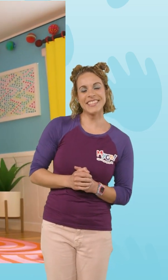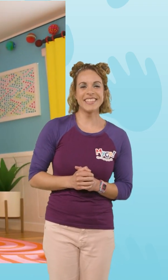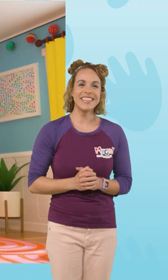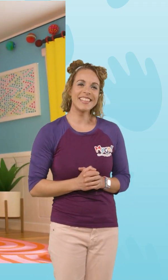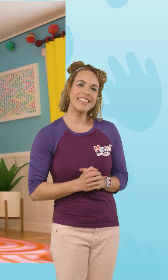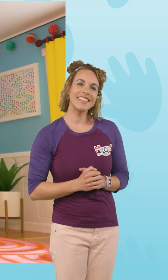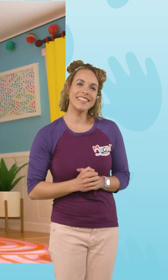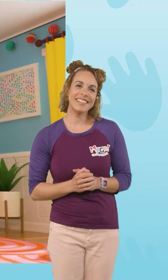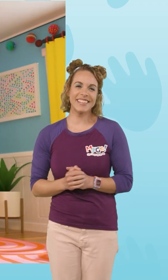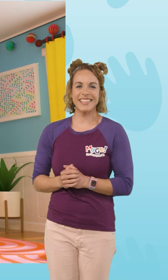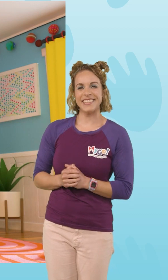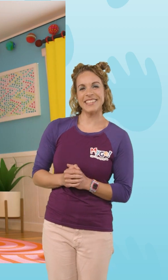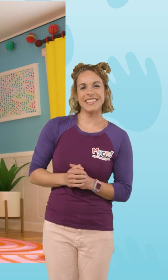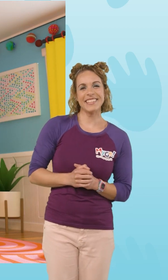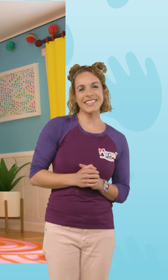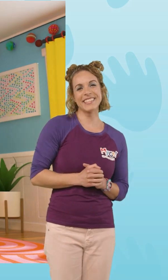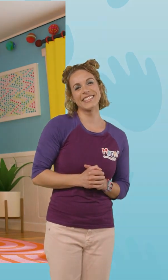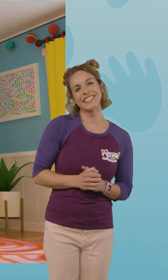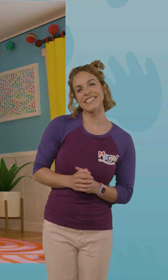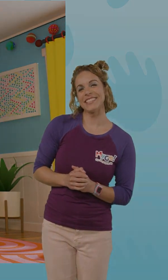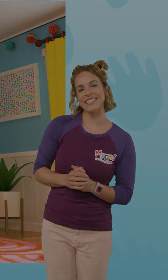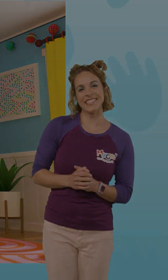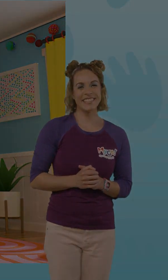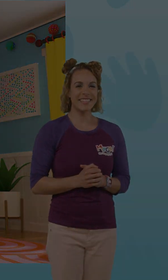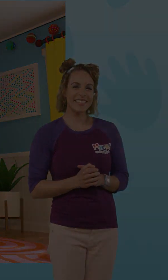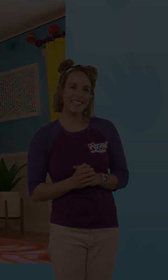Oh Oh Why? Oh Oh Oh So Bye